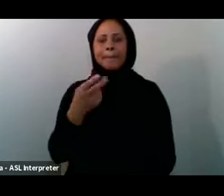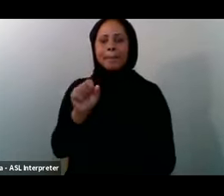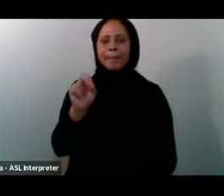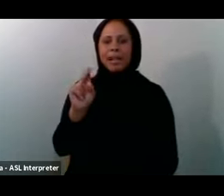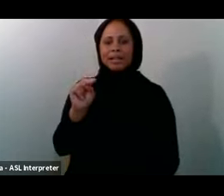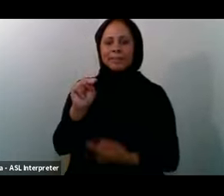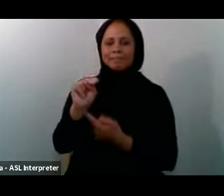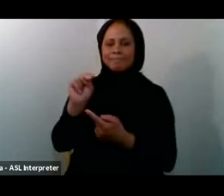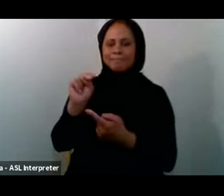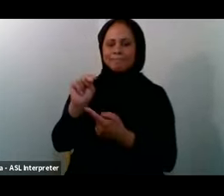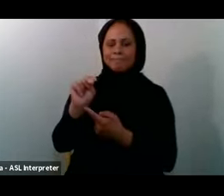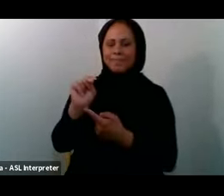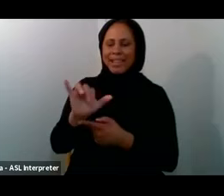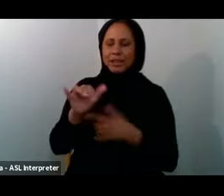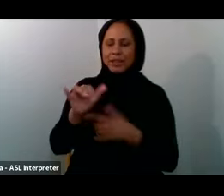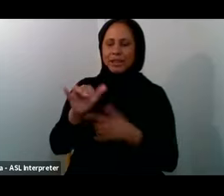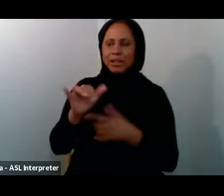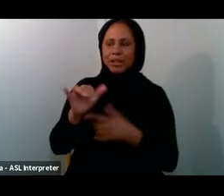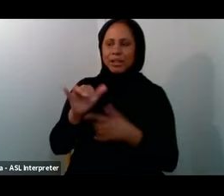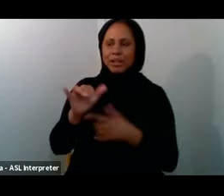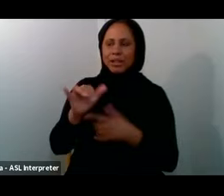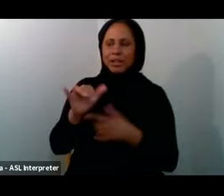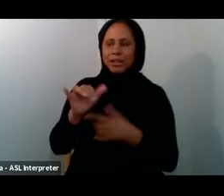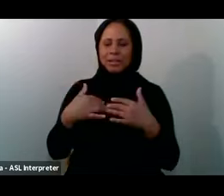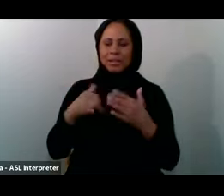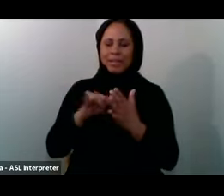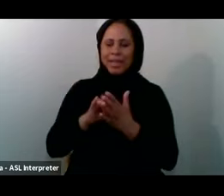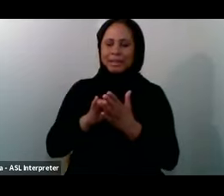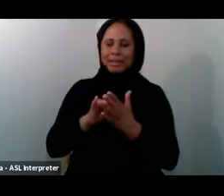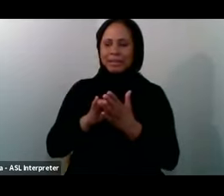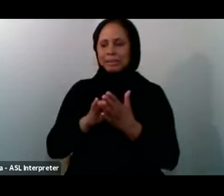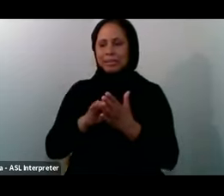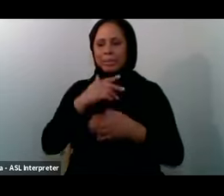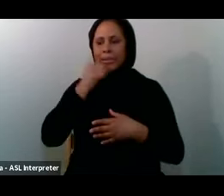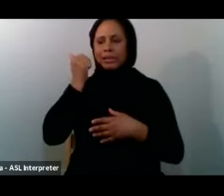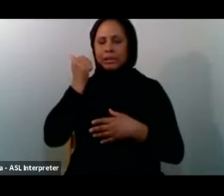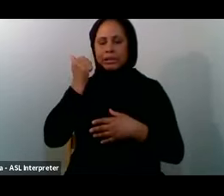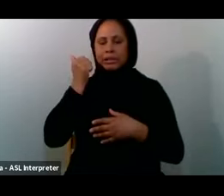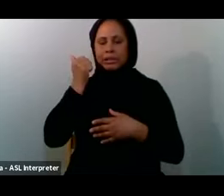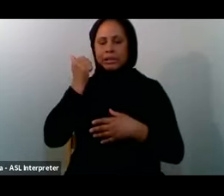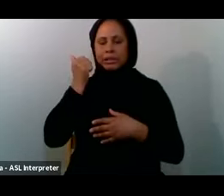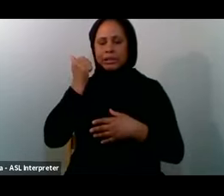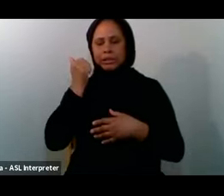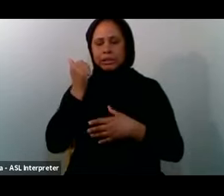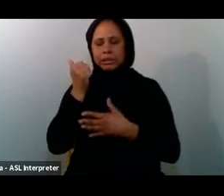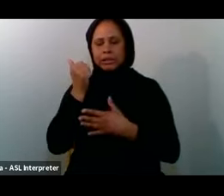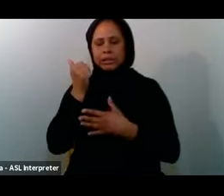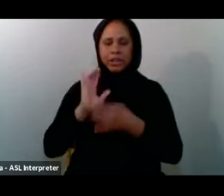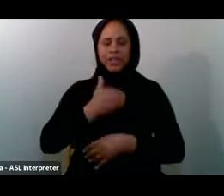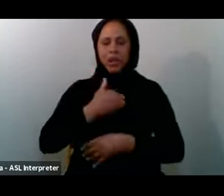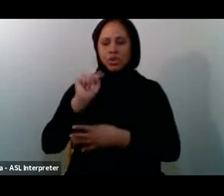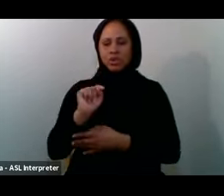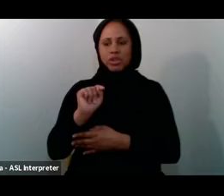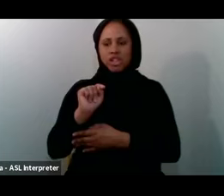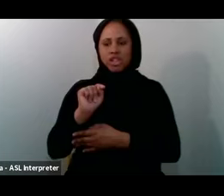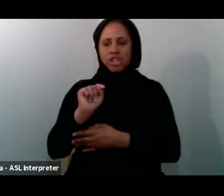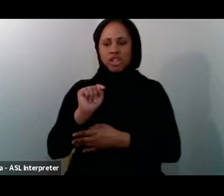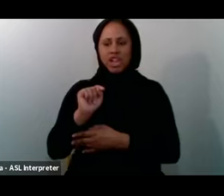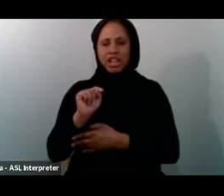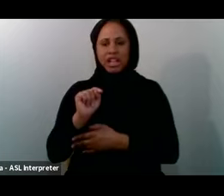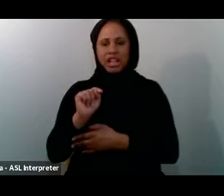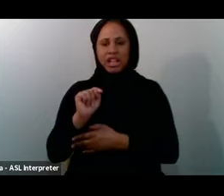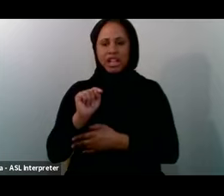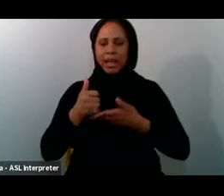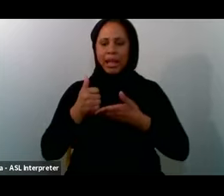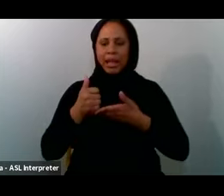height And the peak Of our tradition Having ihsan Having ihsan With someone Means you're a Muhsin You're